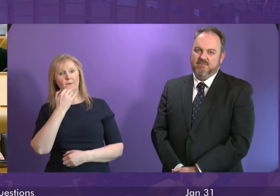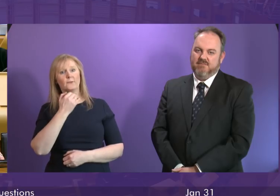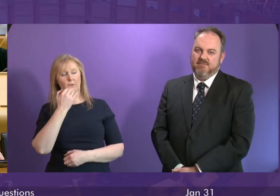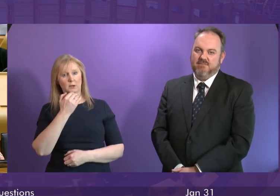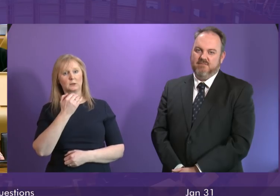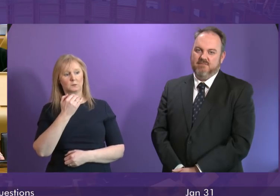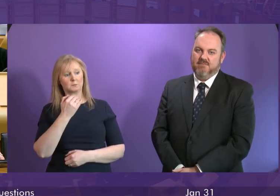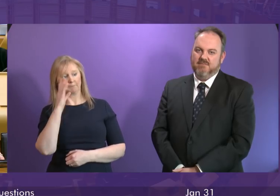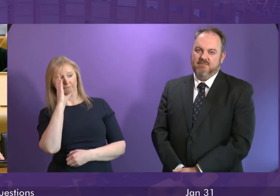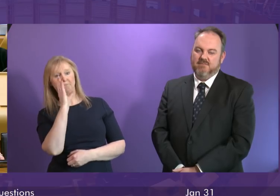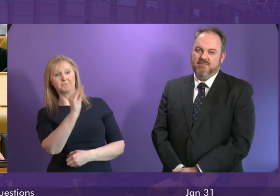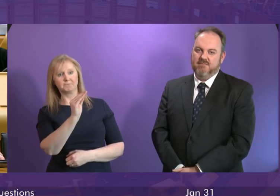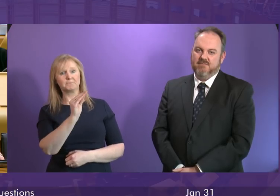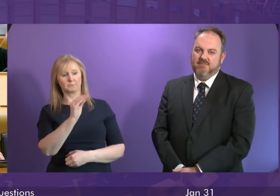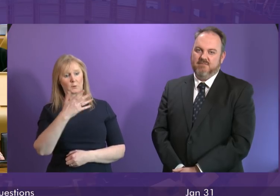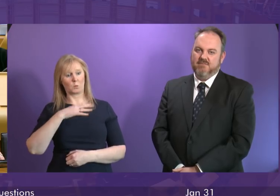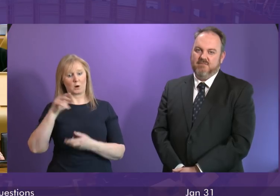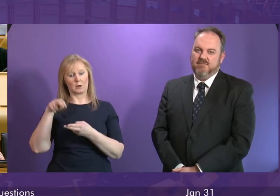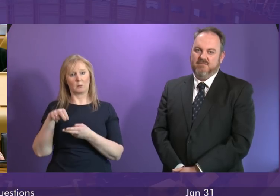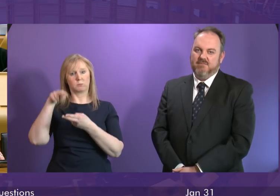the point to parties that if they want us to